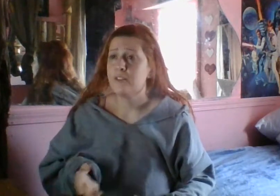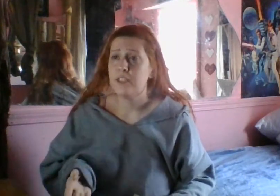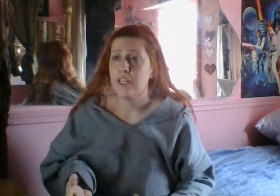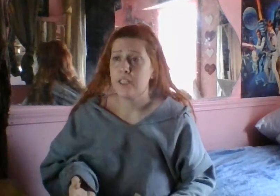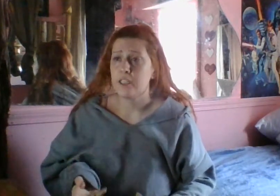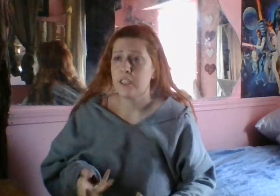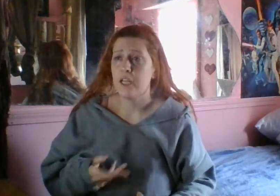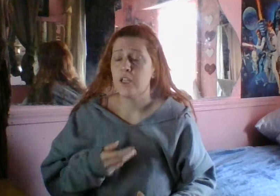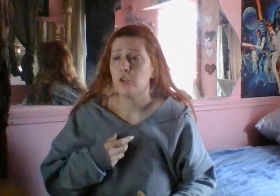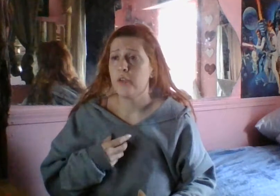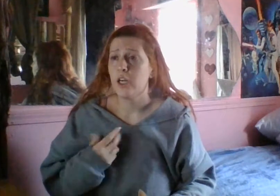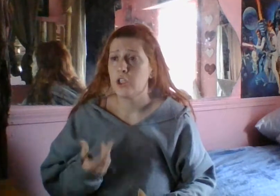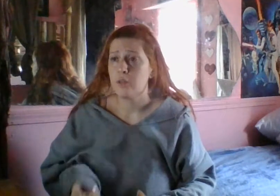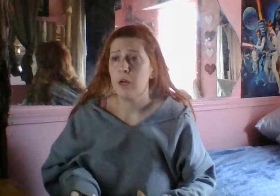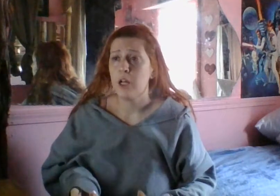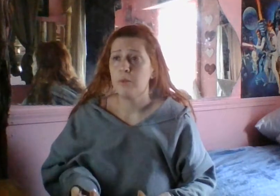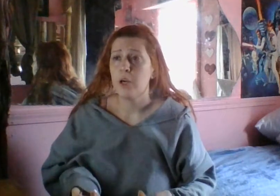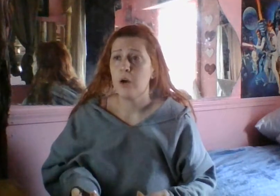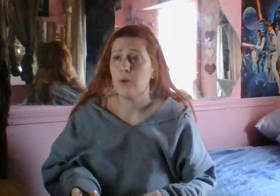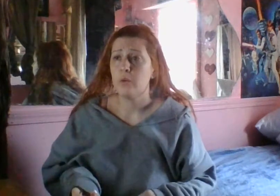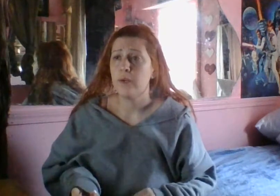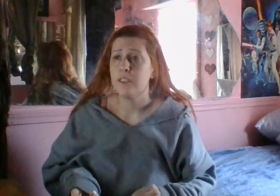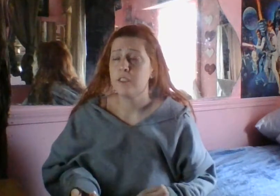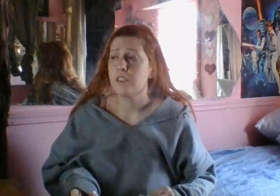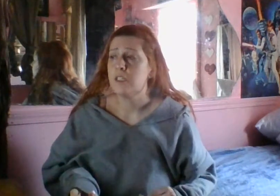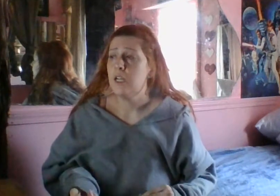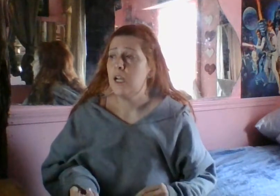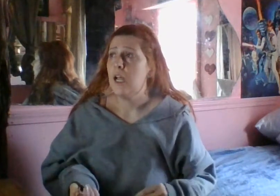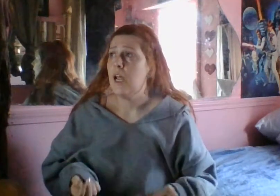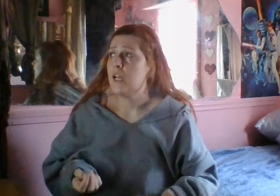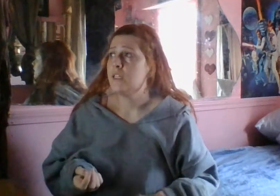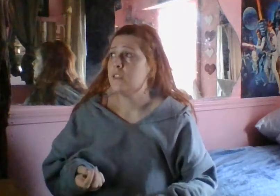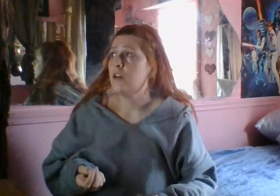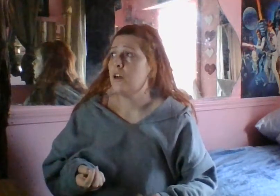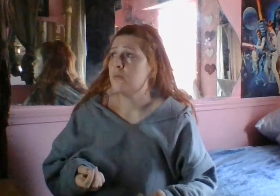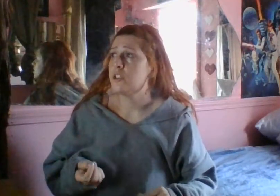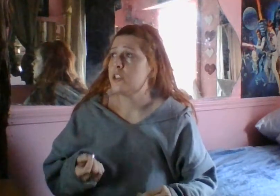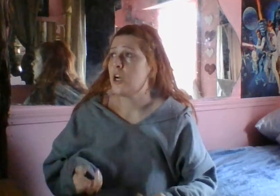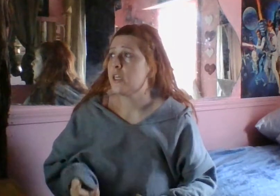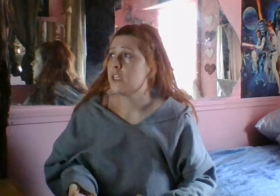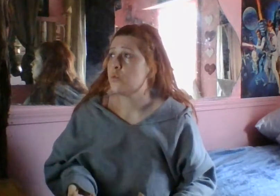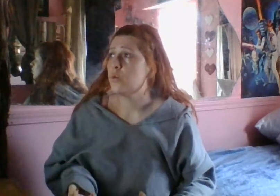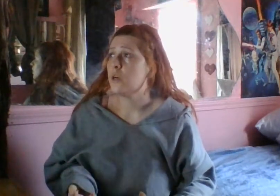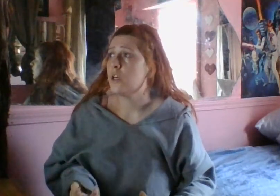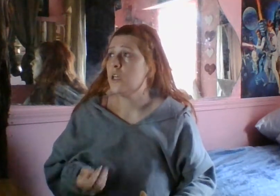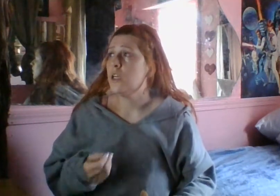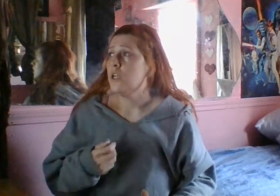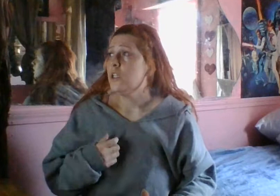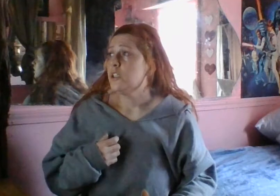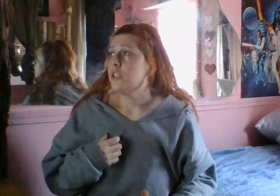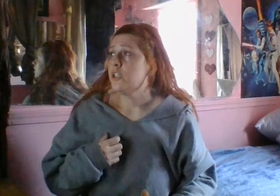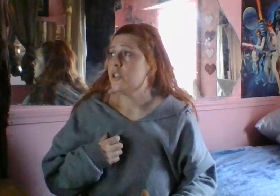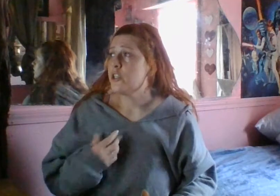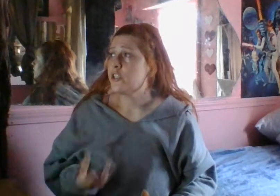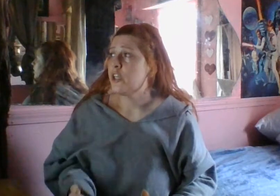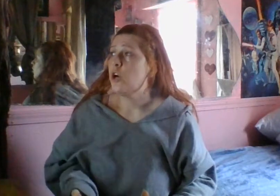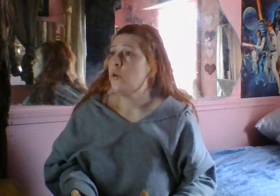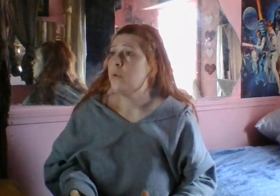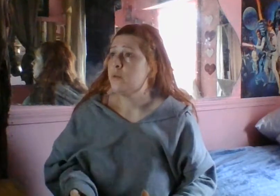states, hit 300 mile per hour winds, and the targets were the nursing home in